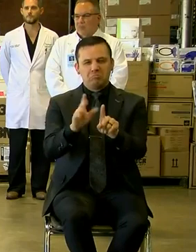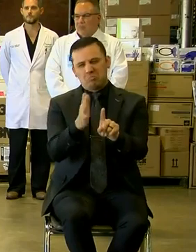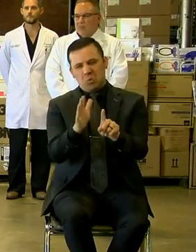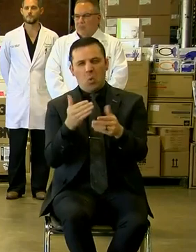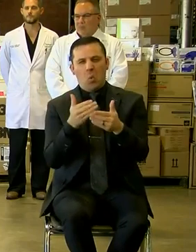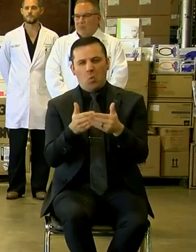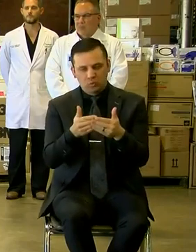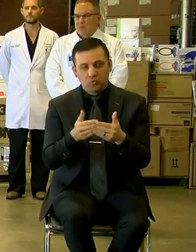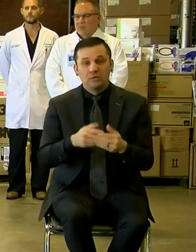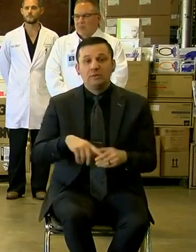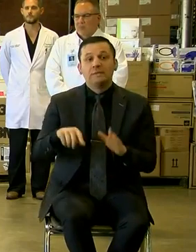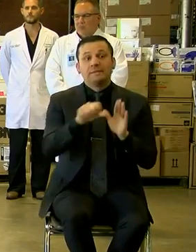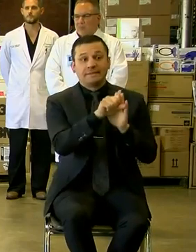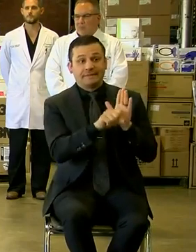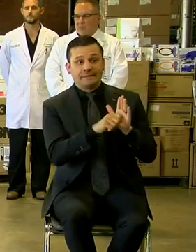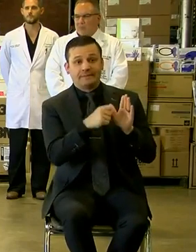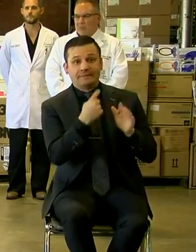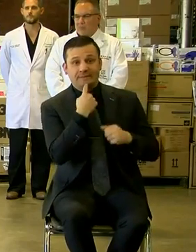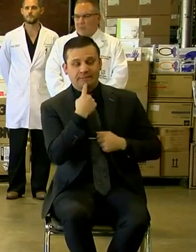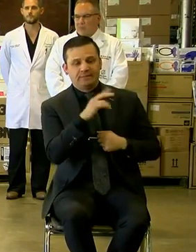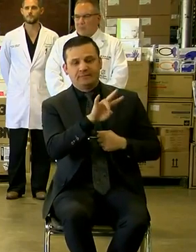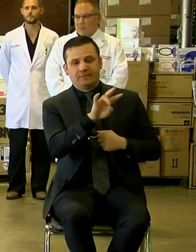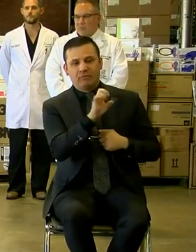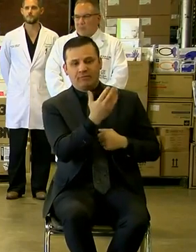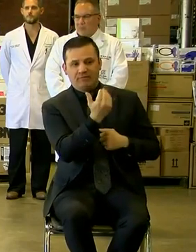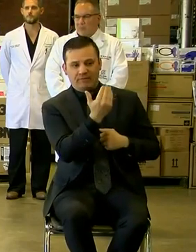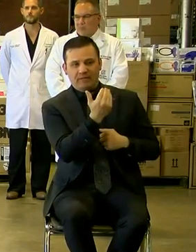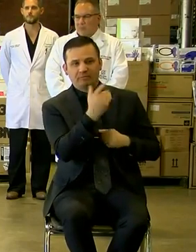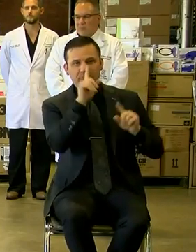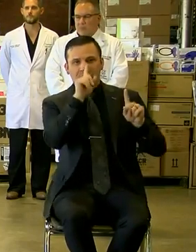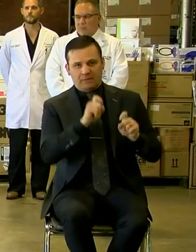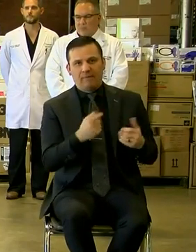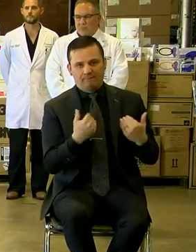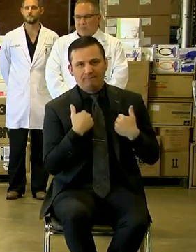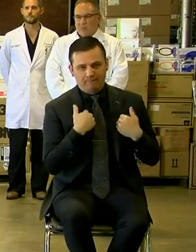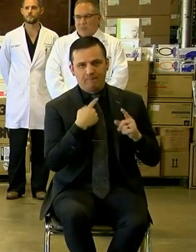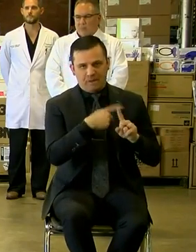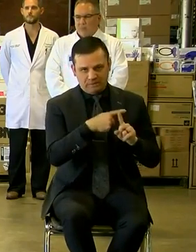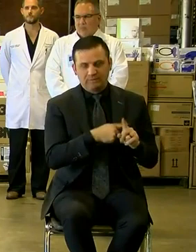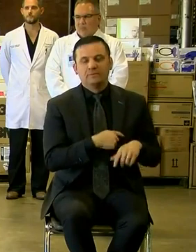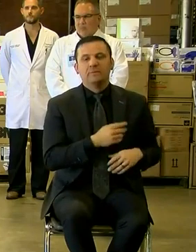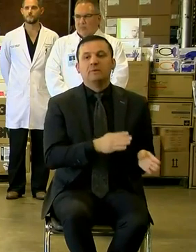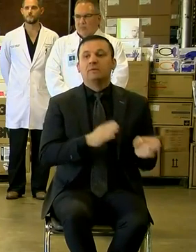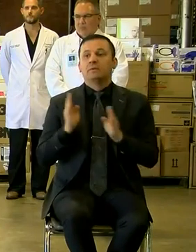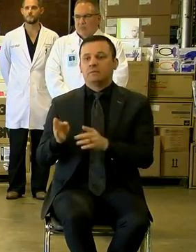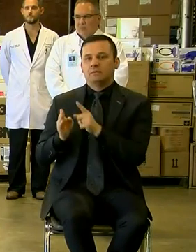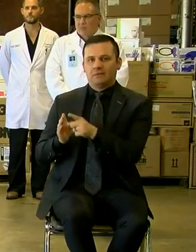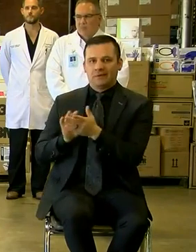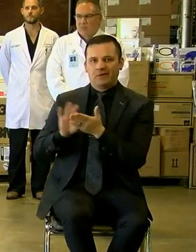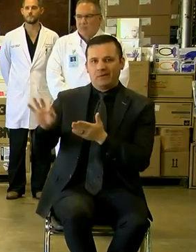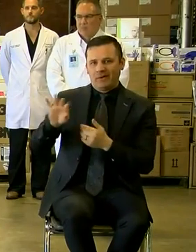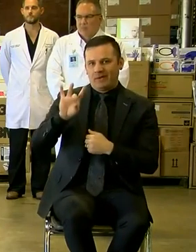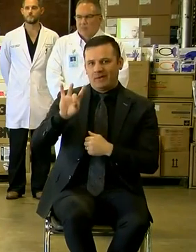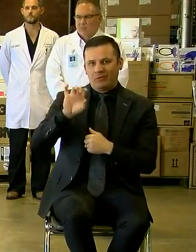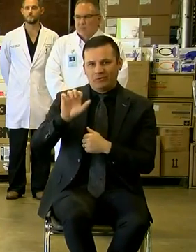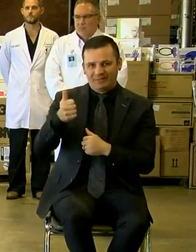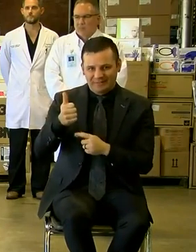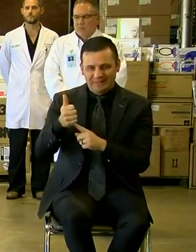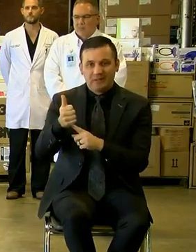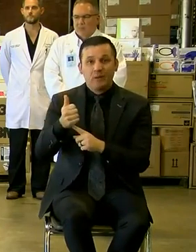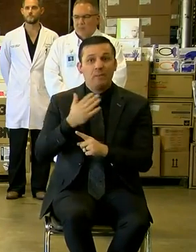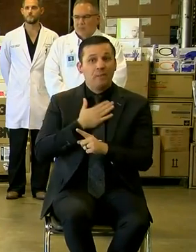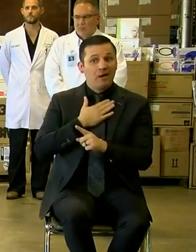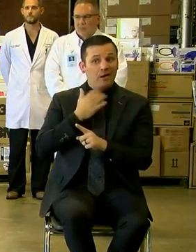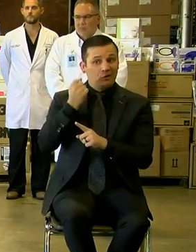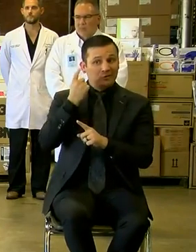Department pronounces 715 people have tested positive. Johns Hopkins counts 810. It's my understanding